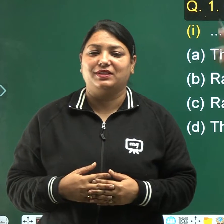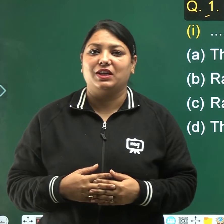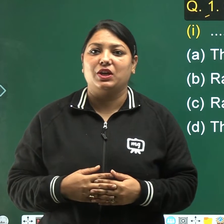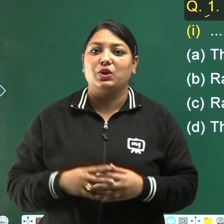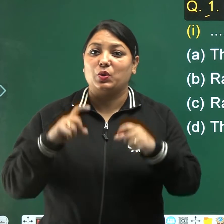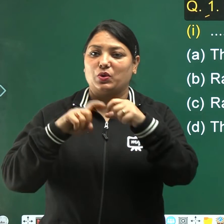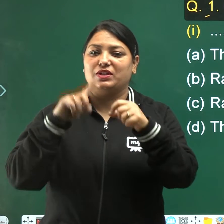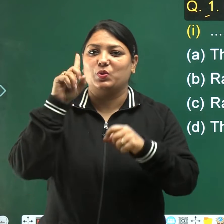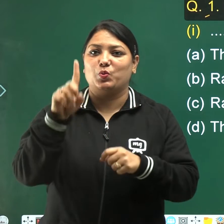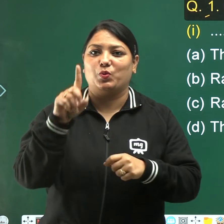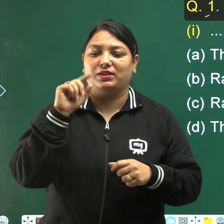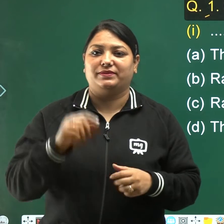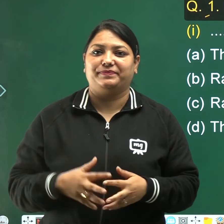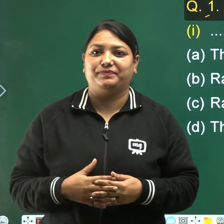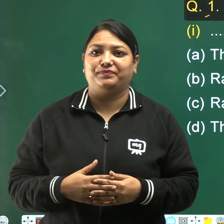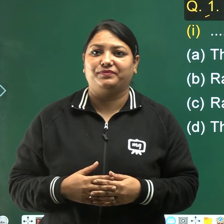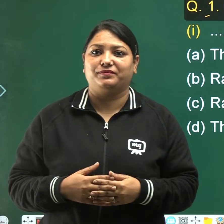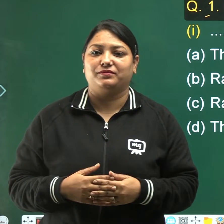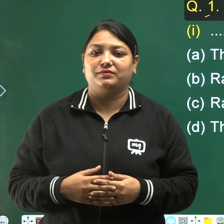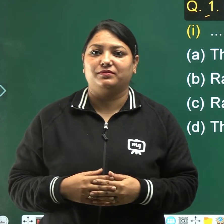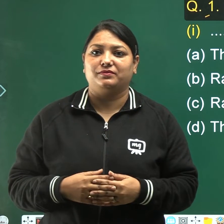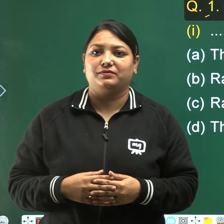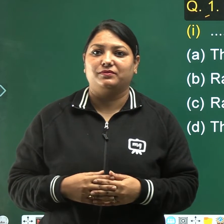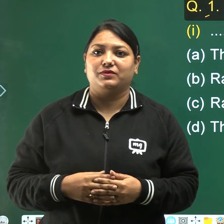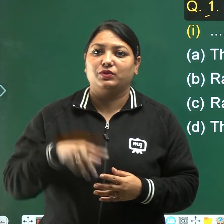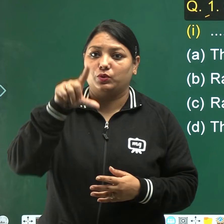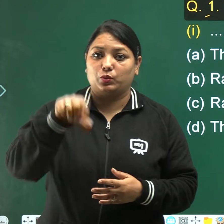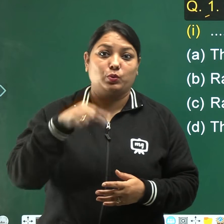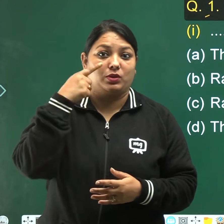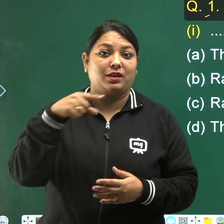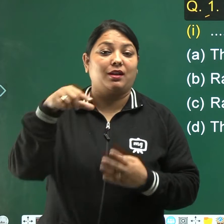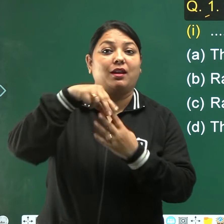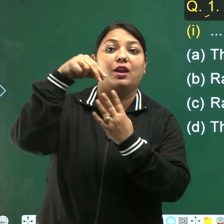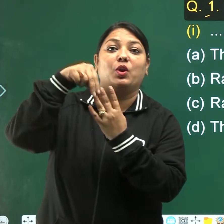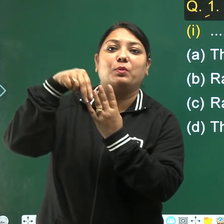Question 1, choose the correct option. Question 1,